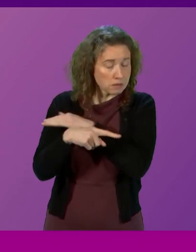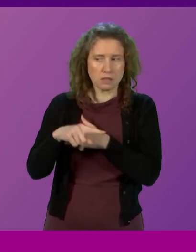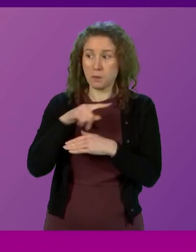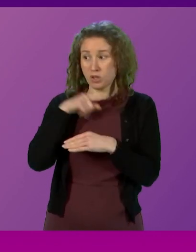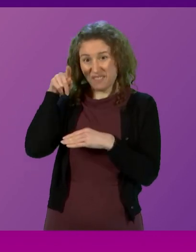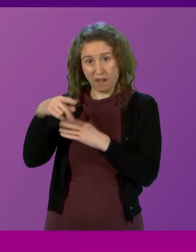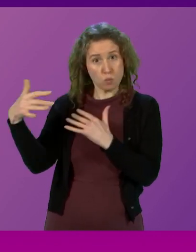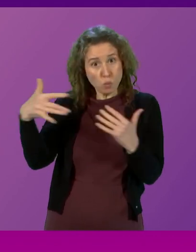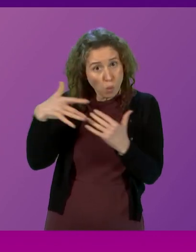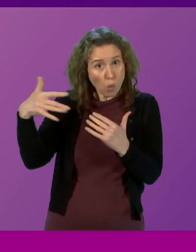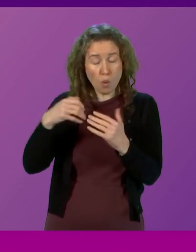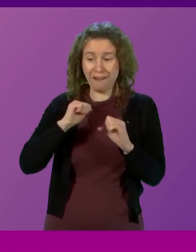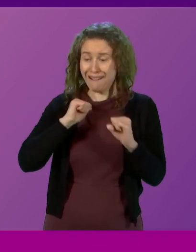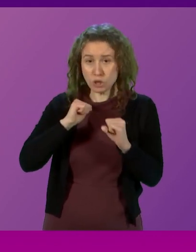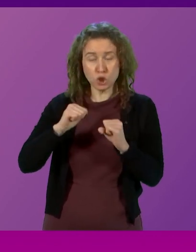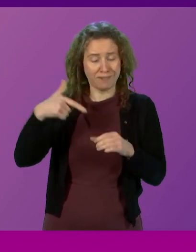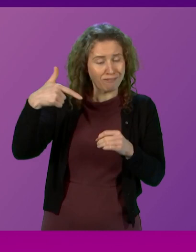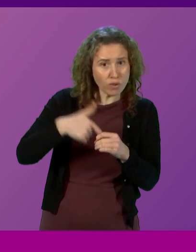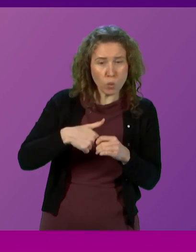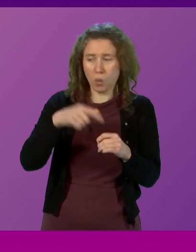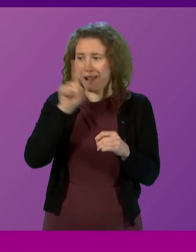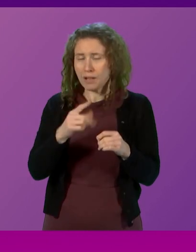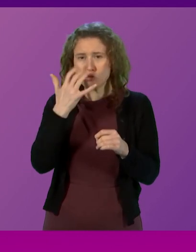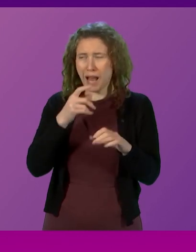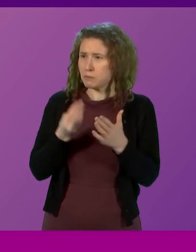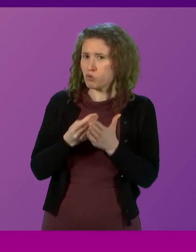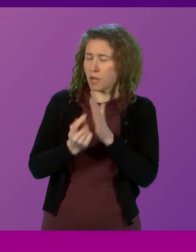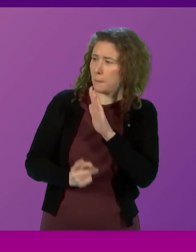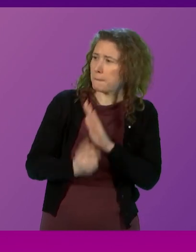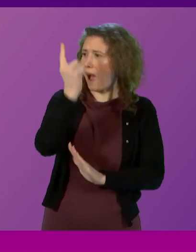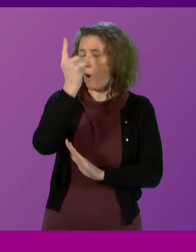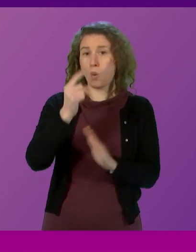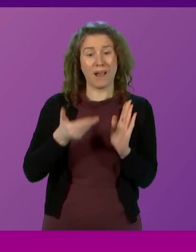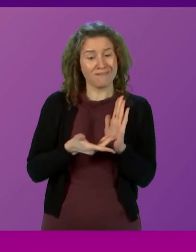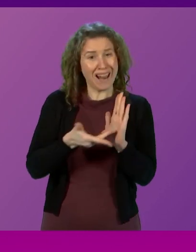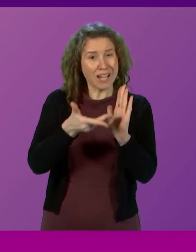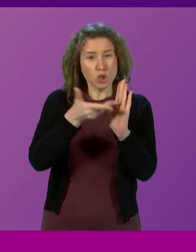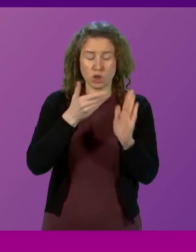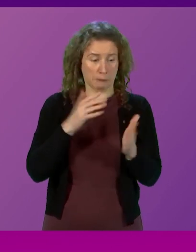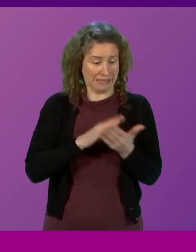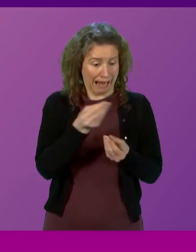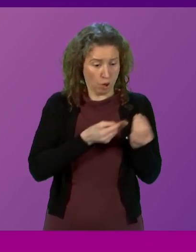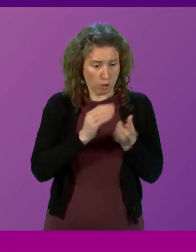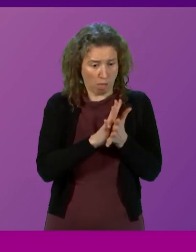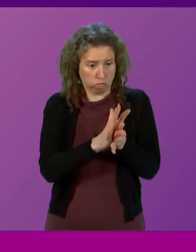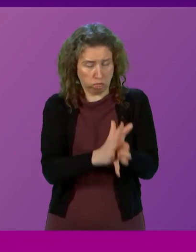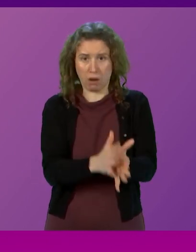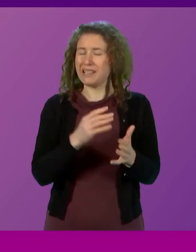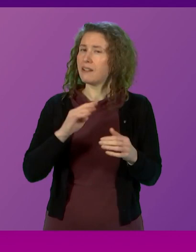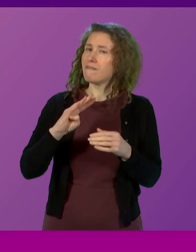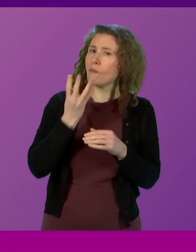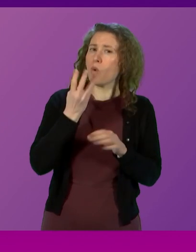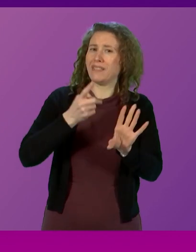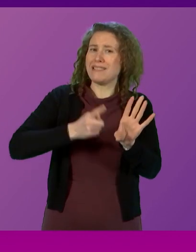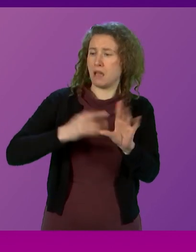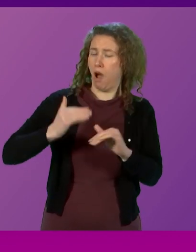conflict, energy and fuel prices are surging. Inflation is now corroding our economy, having reached a 40-year